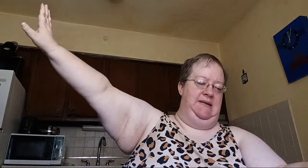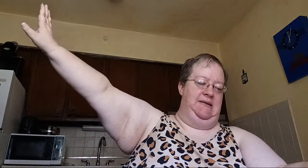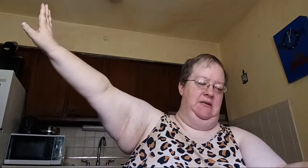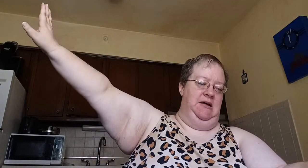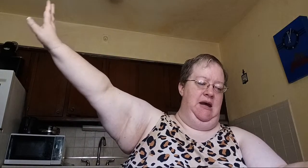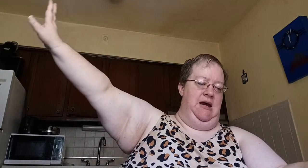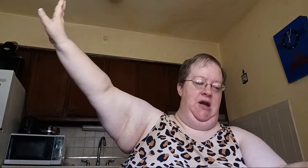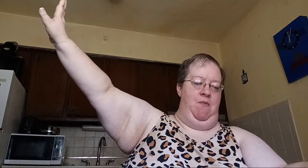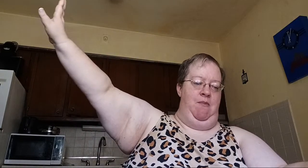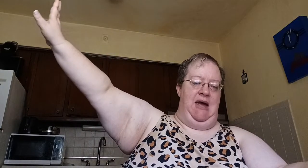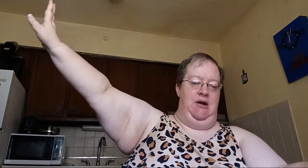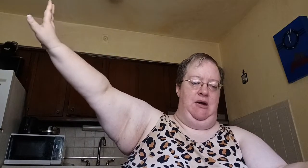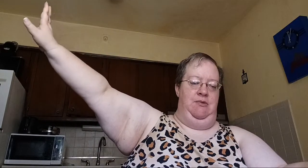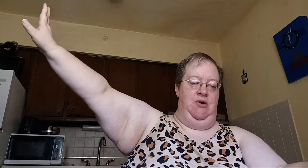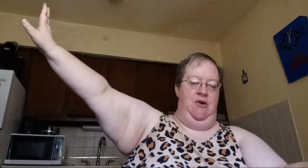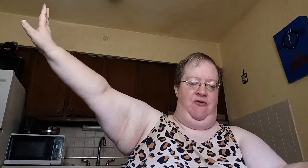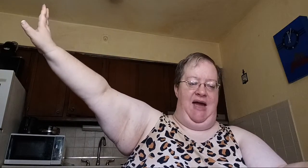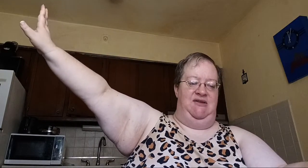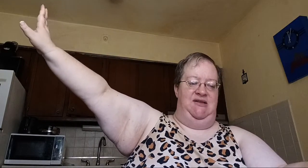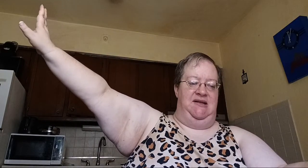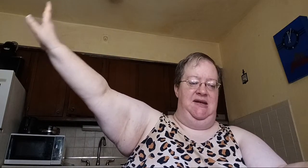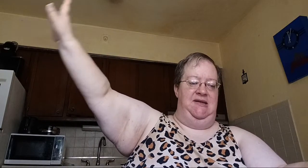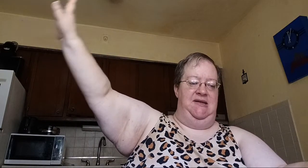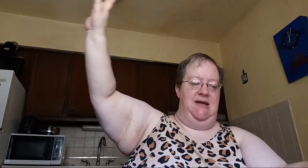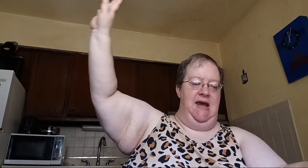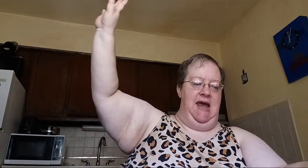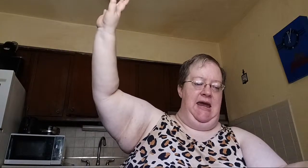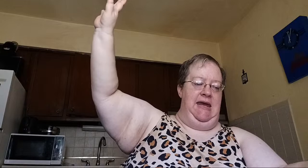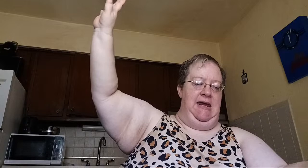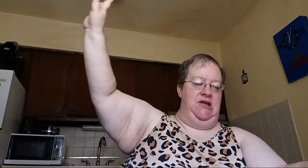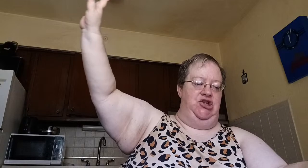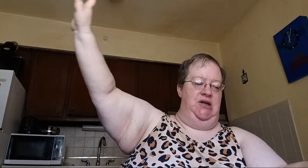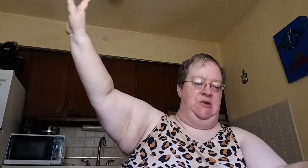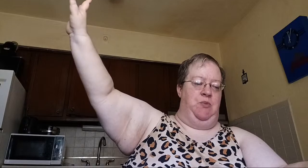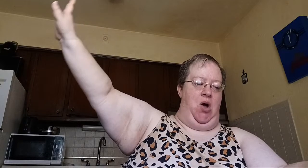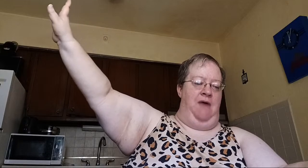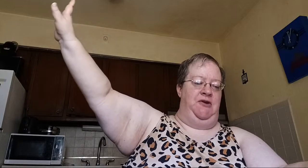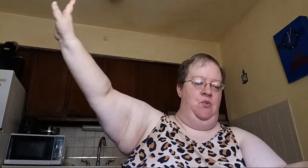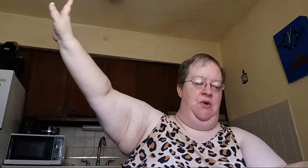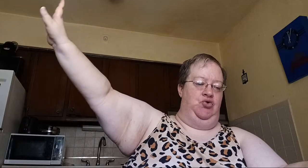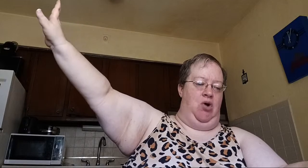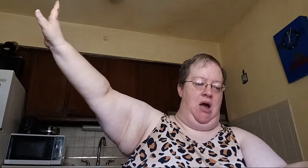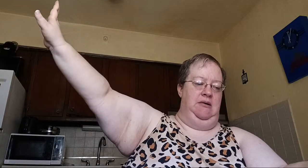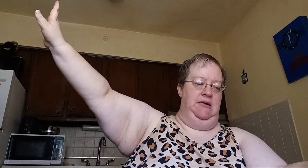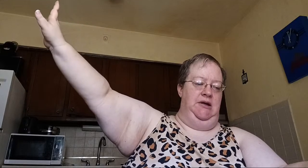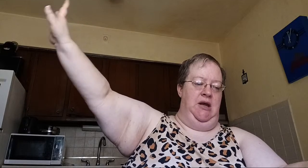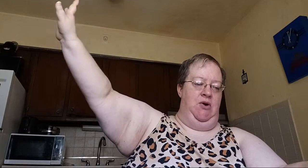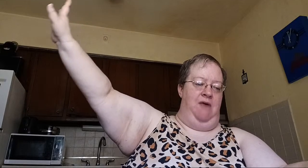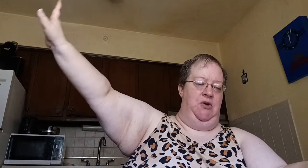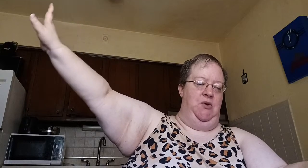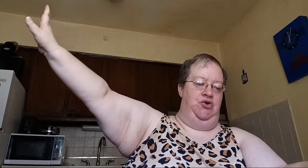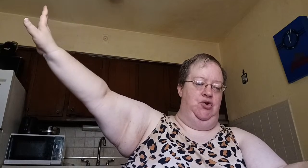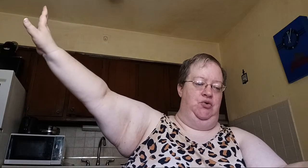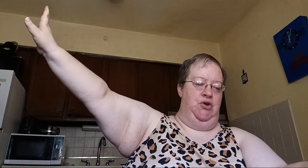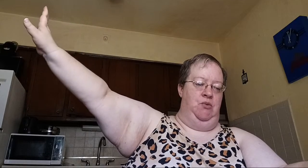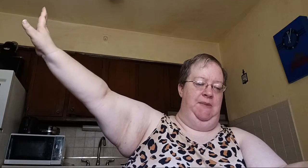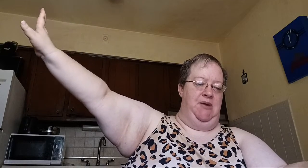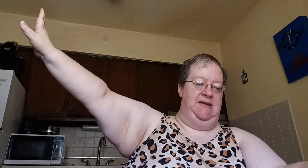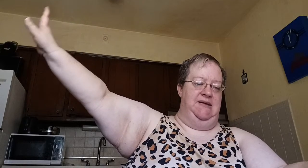You know, Luke 5, 16 says that Jesus would often withdraw, you he would often withdrew to lonely places and